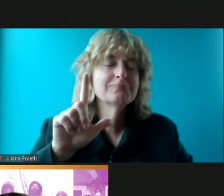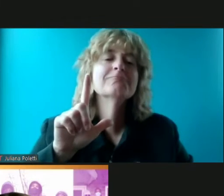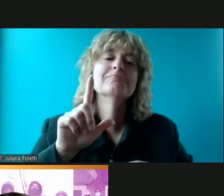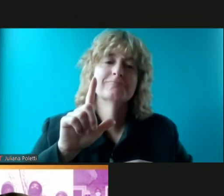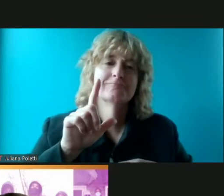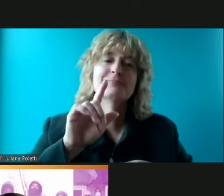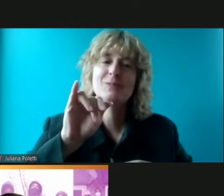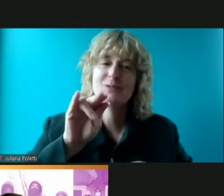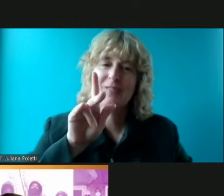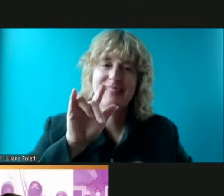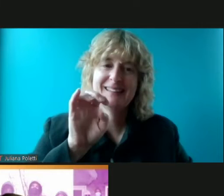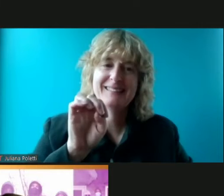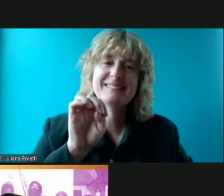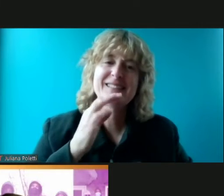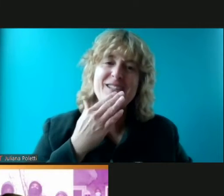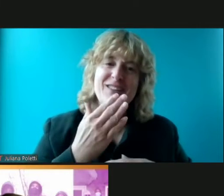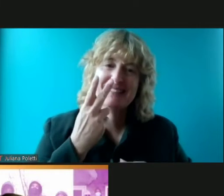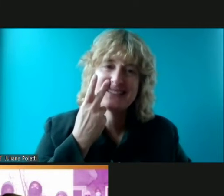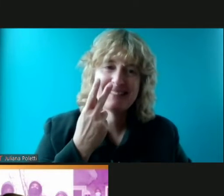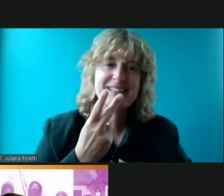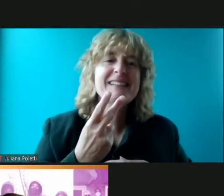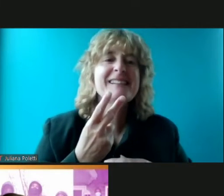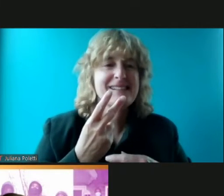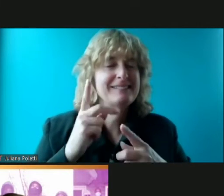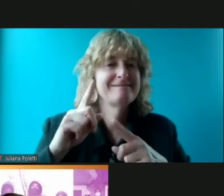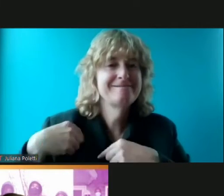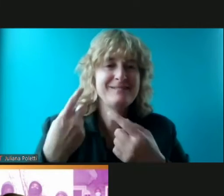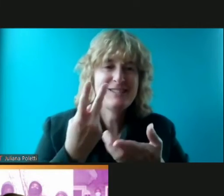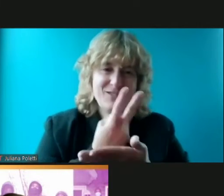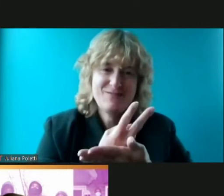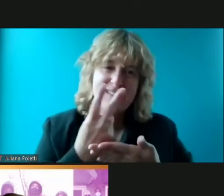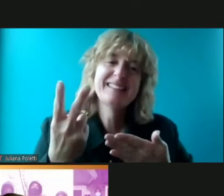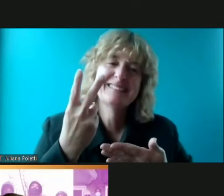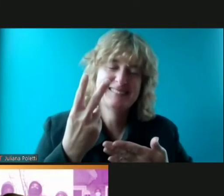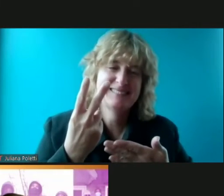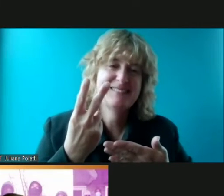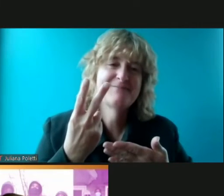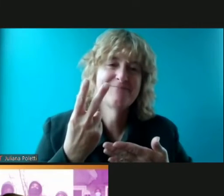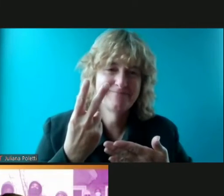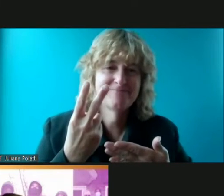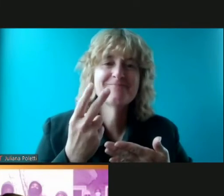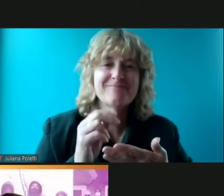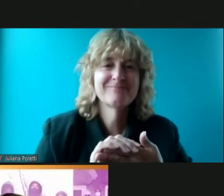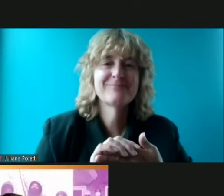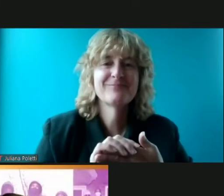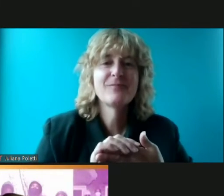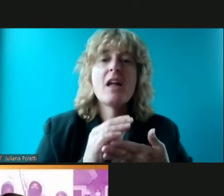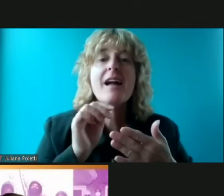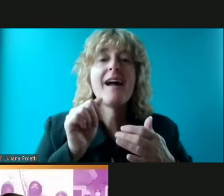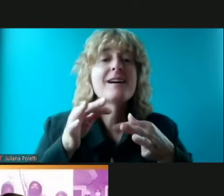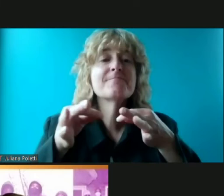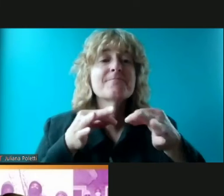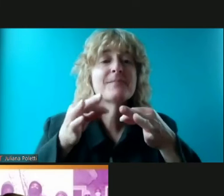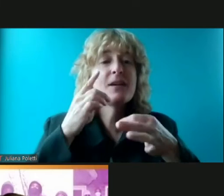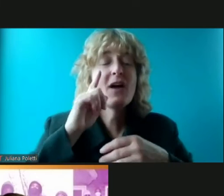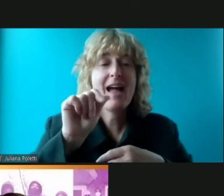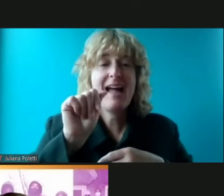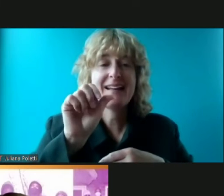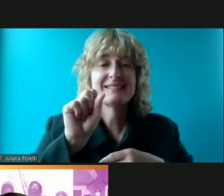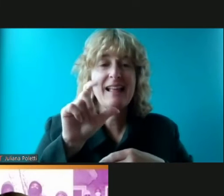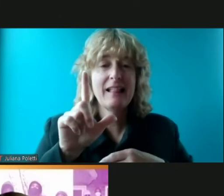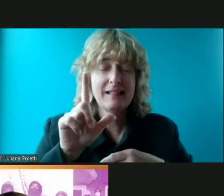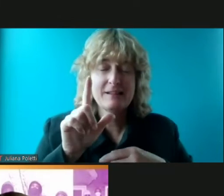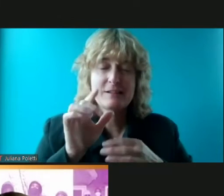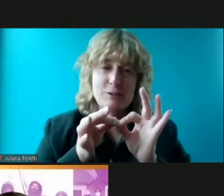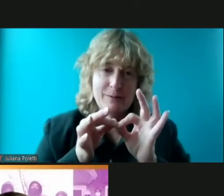julie it's so good to see you it's been two weeks um could you please give the instructions for asl